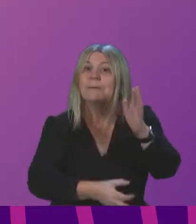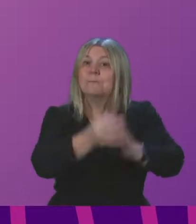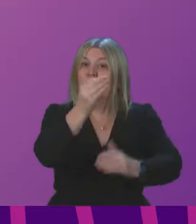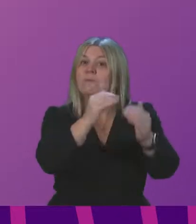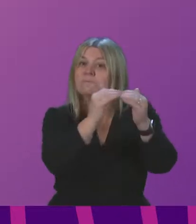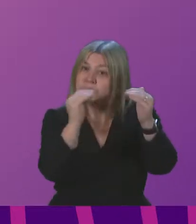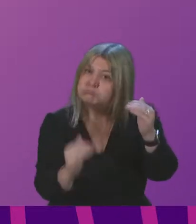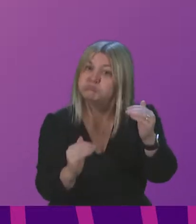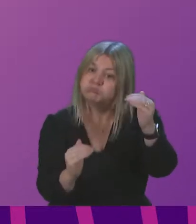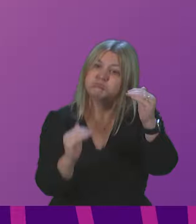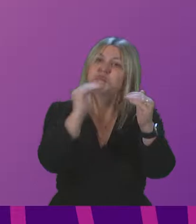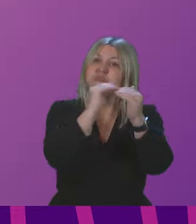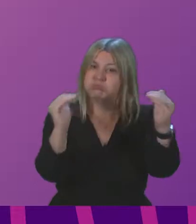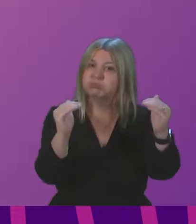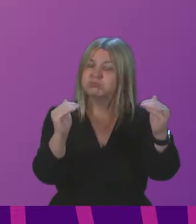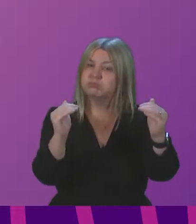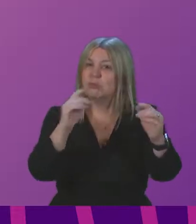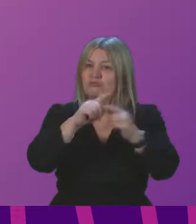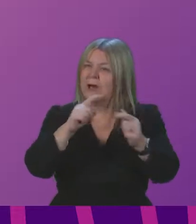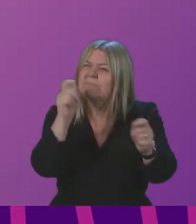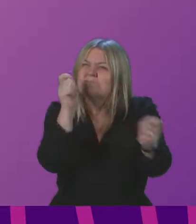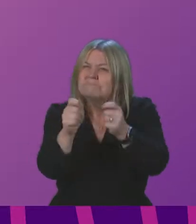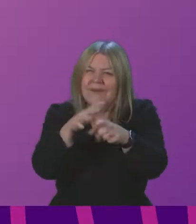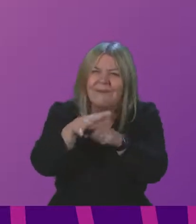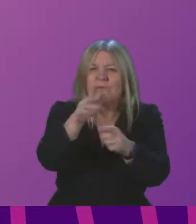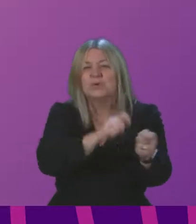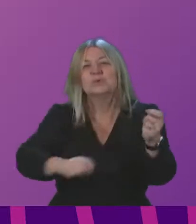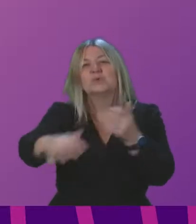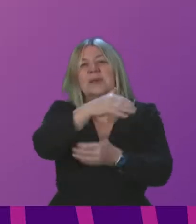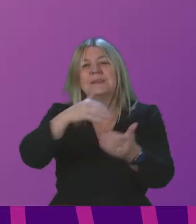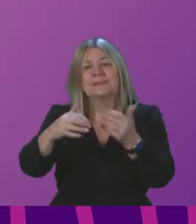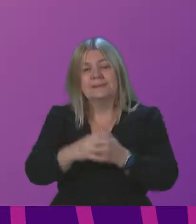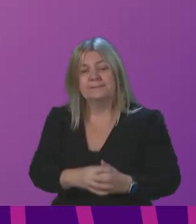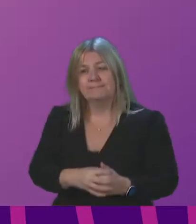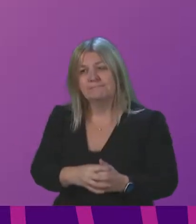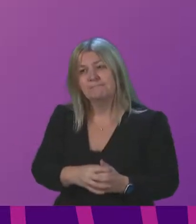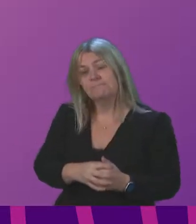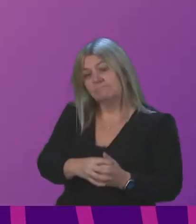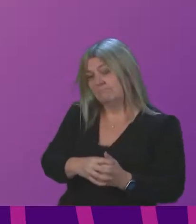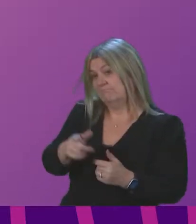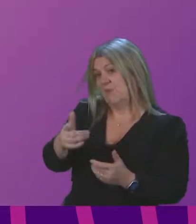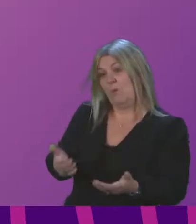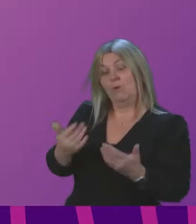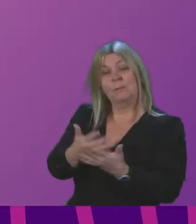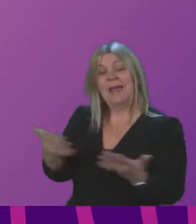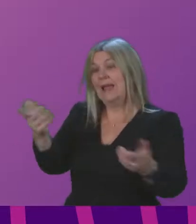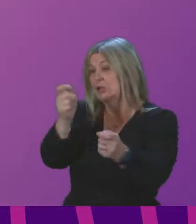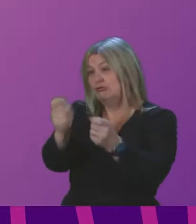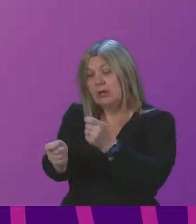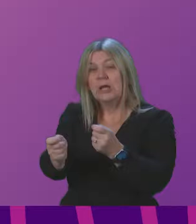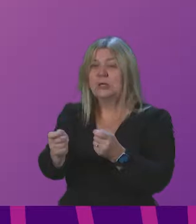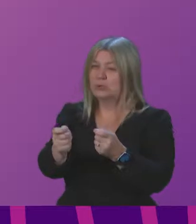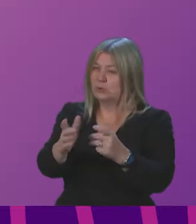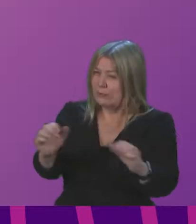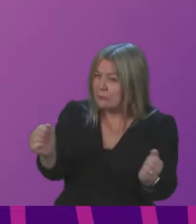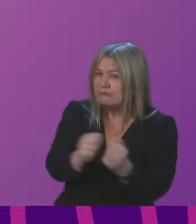transformative societal changes. I would welcome any update on progress towards a multi-year settlement.